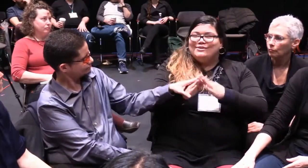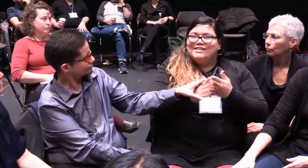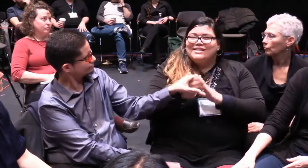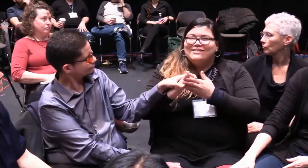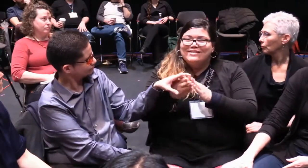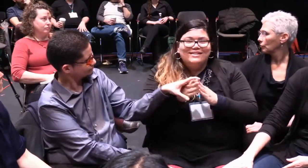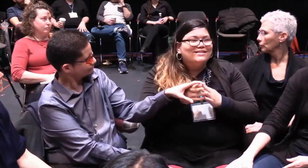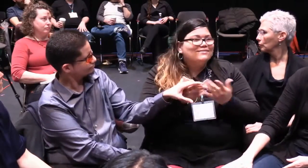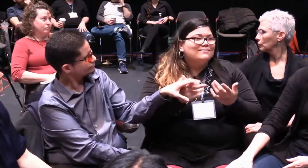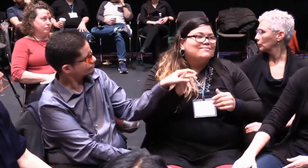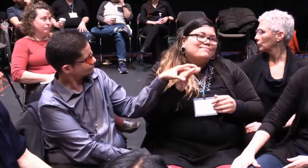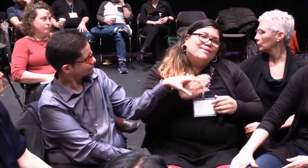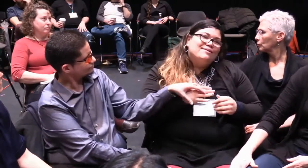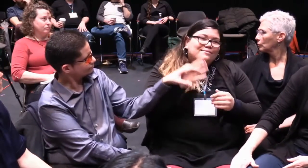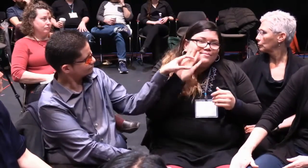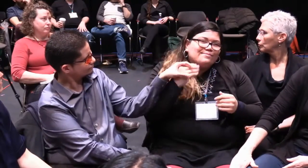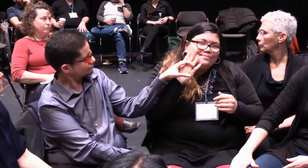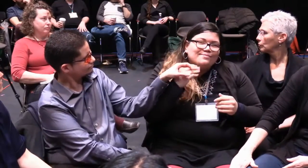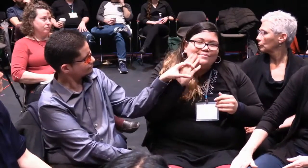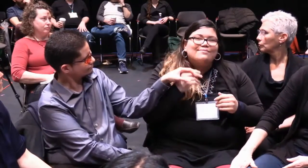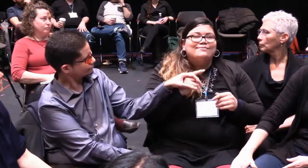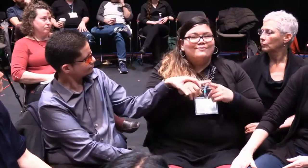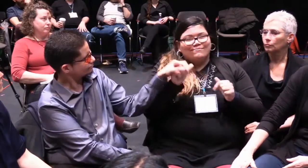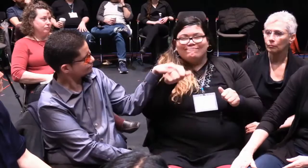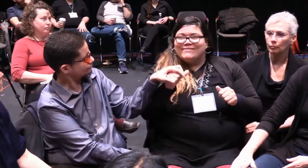yes. There's always an appetite to be included in more communities.